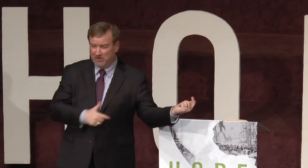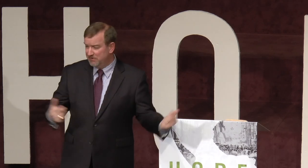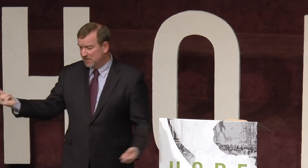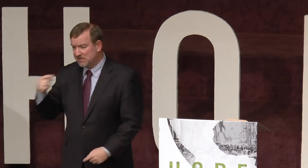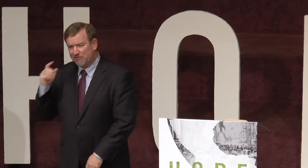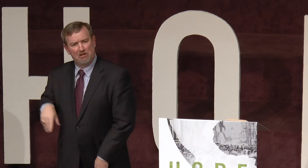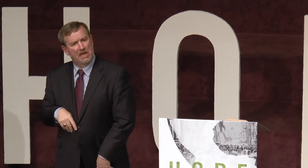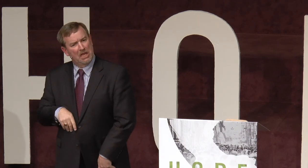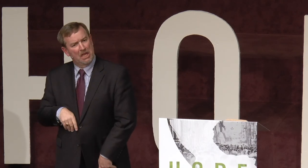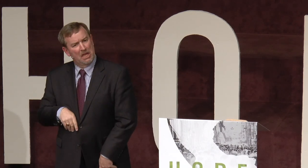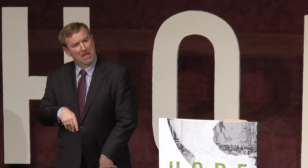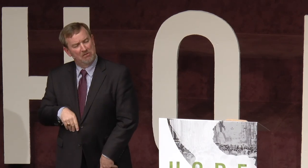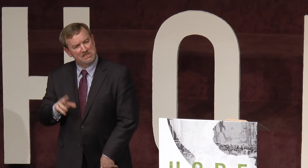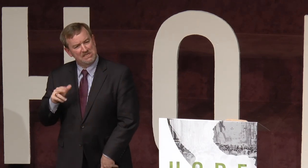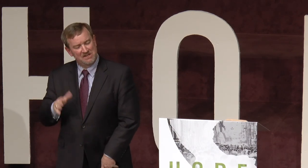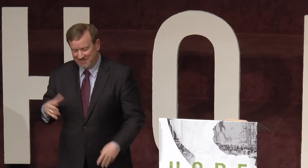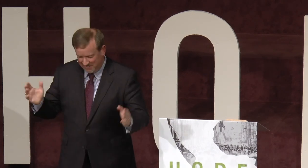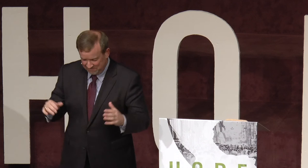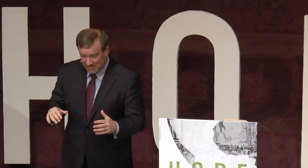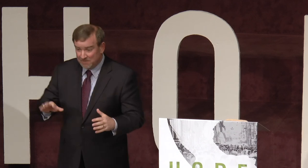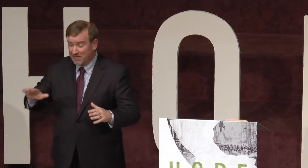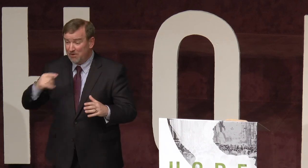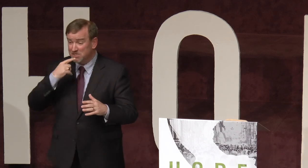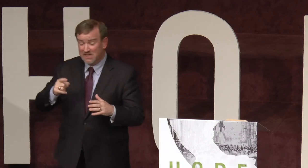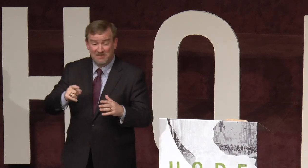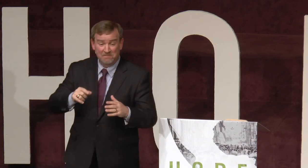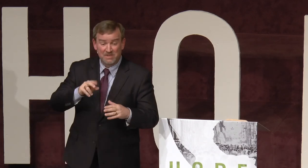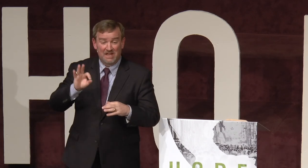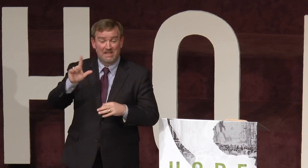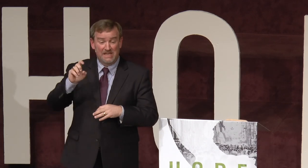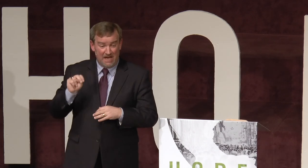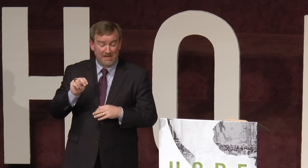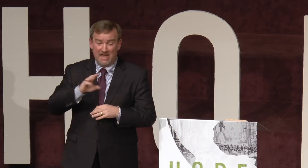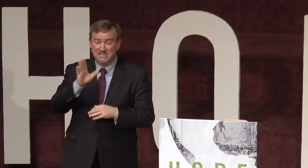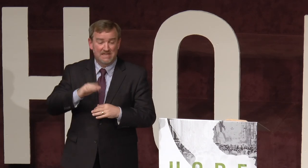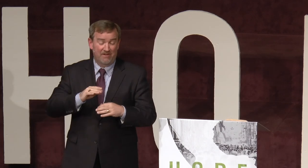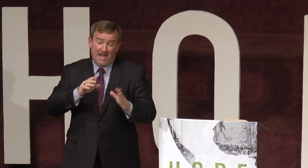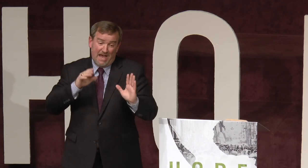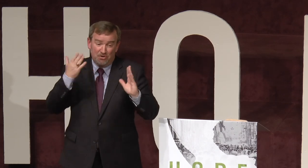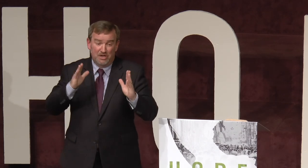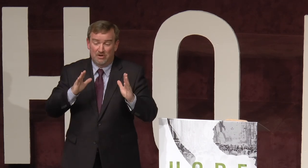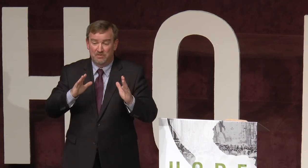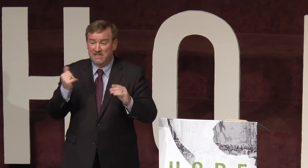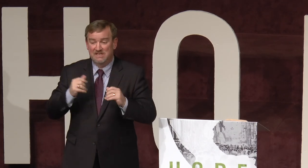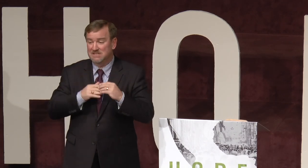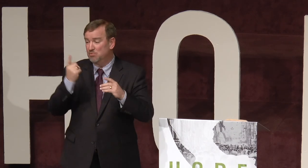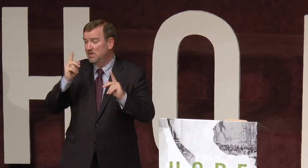over here in the deaf world. Anyway, but I want to tell you, Leon has never, I don't know that he has led one